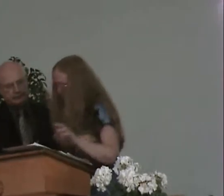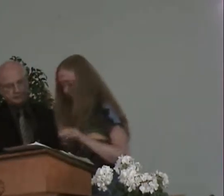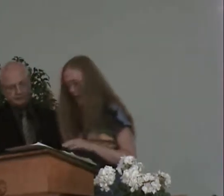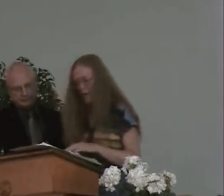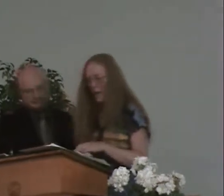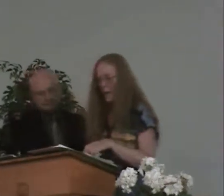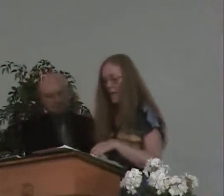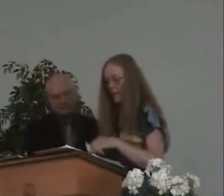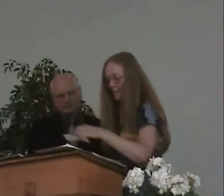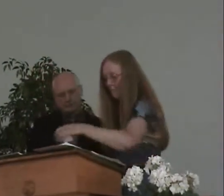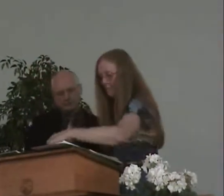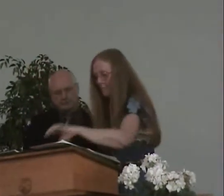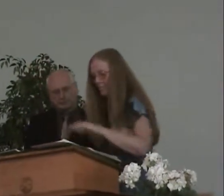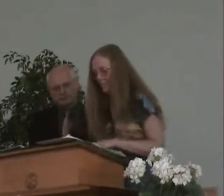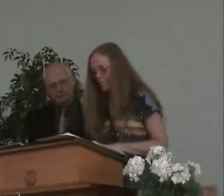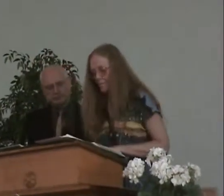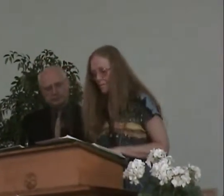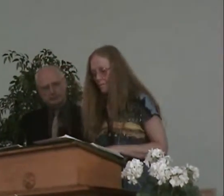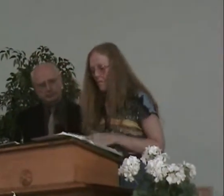Okay.